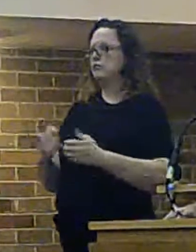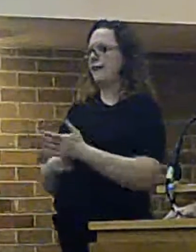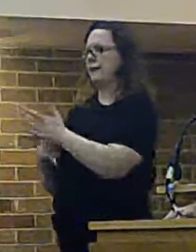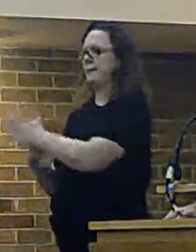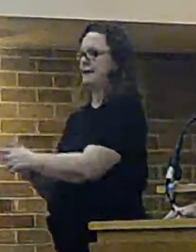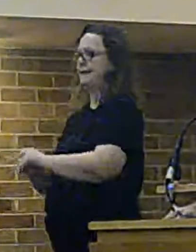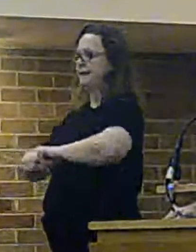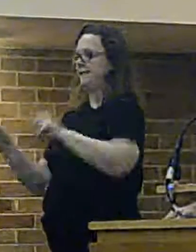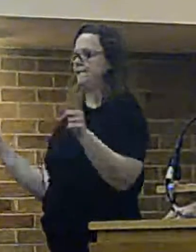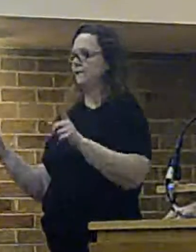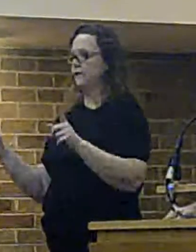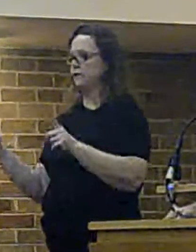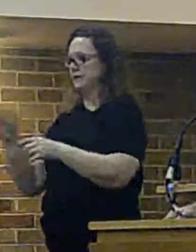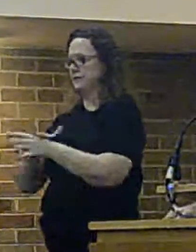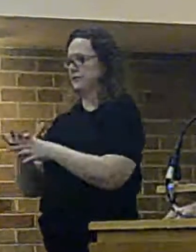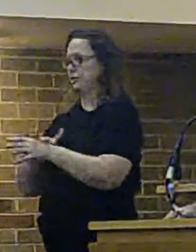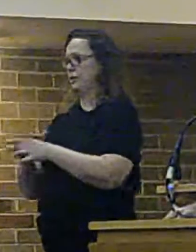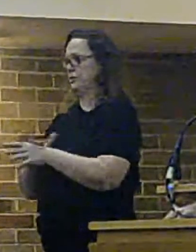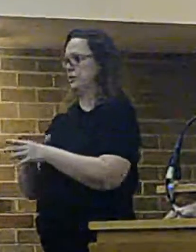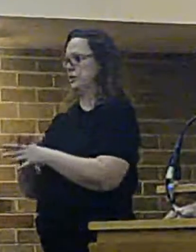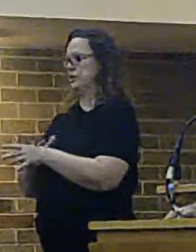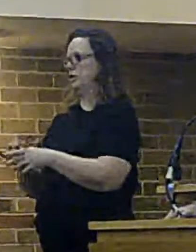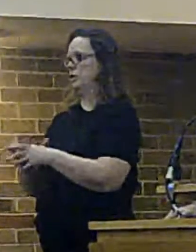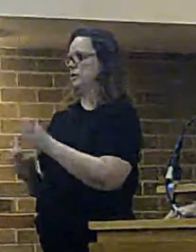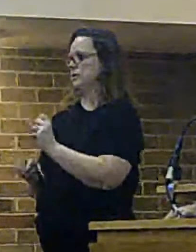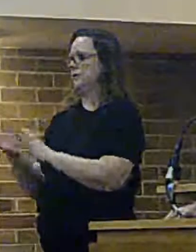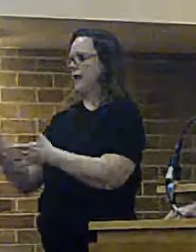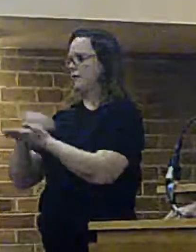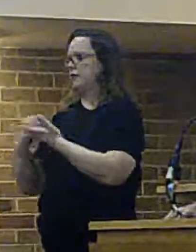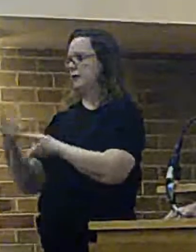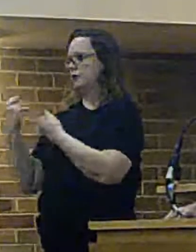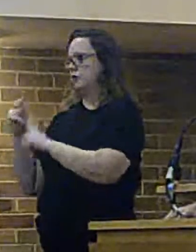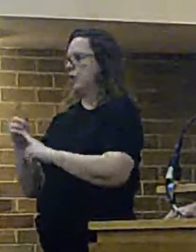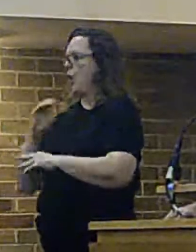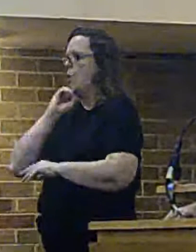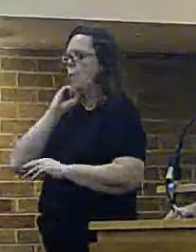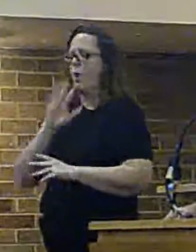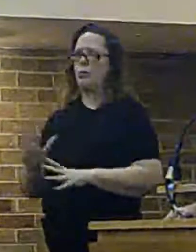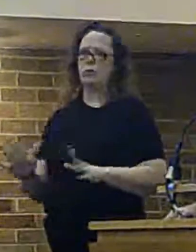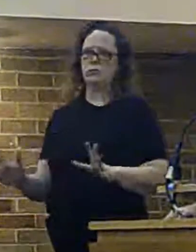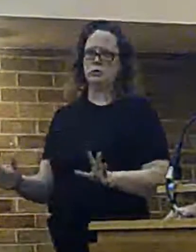to the Fire and Rescue Authority. That's not something I'm ever going to do.